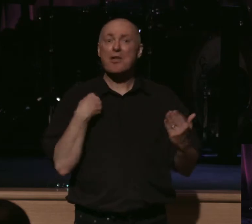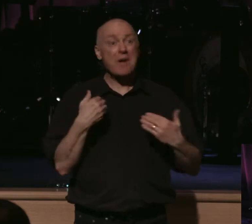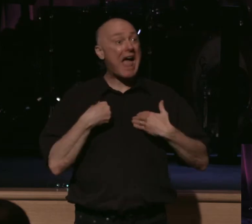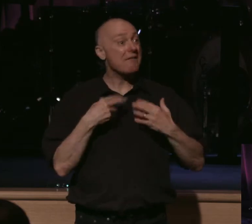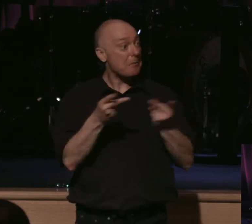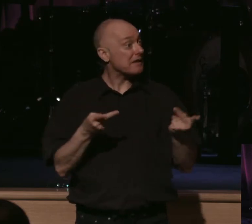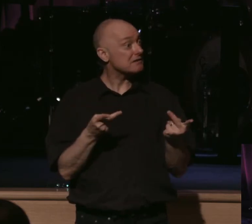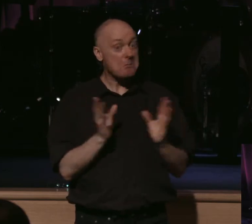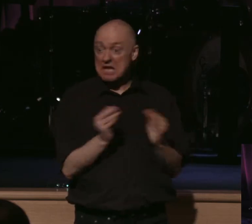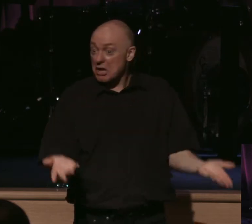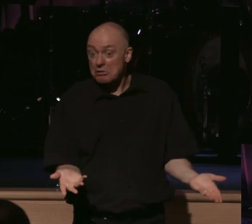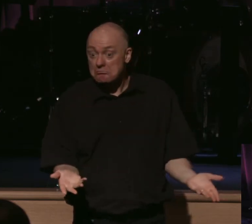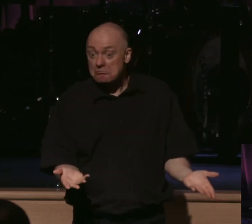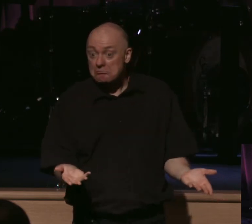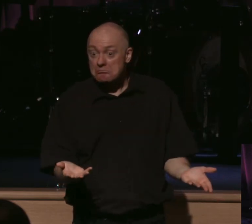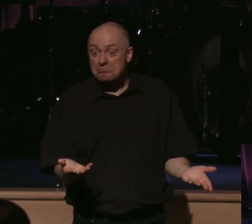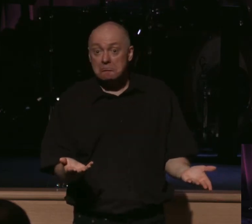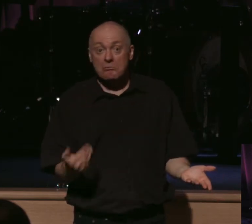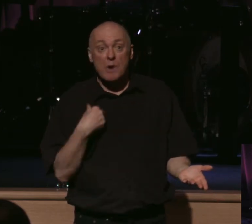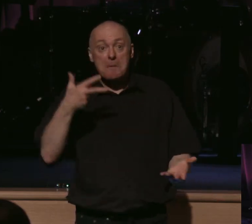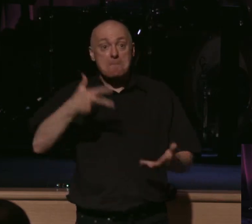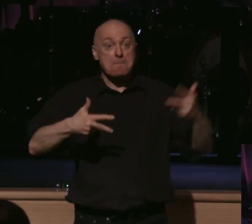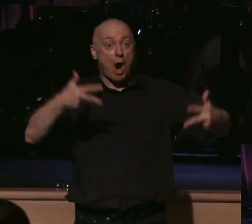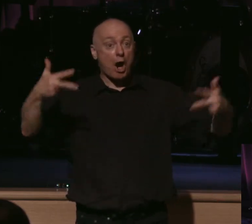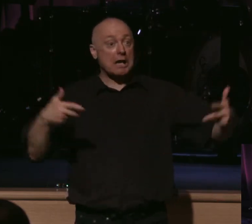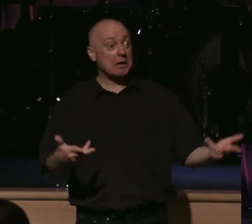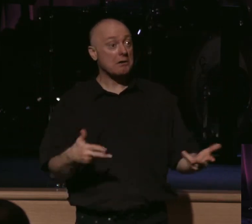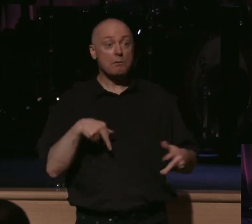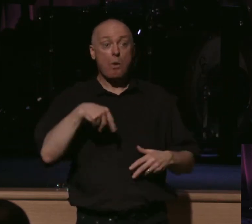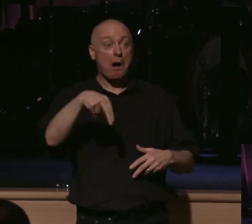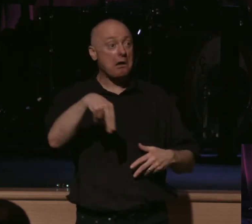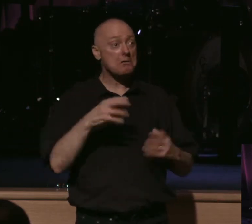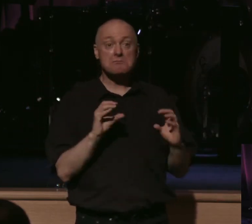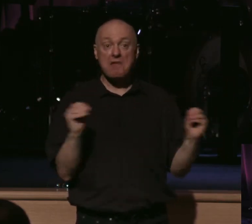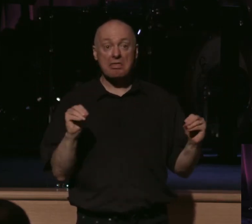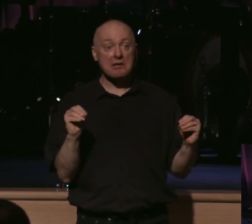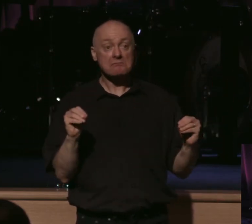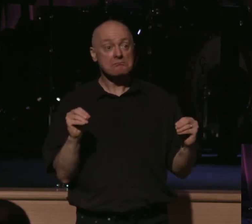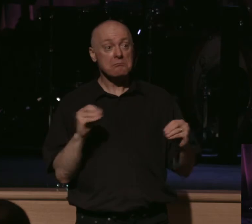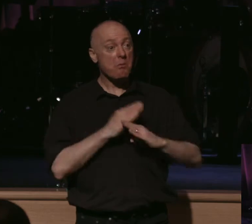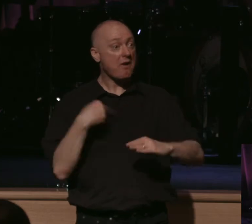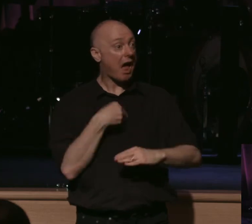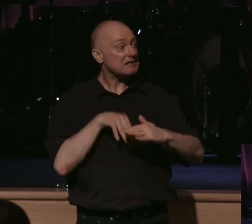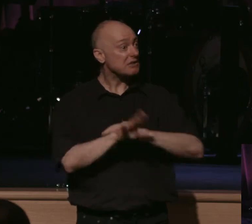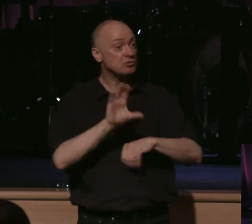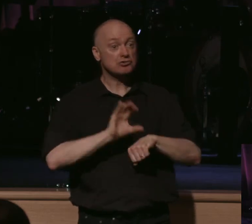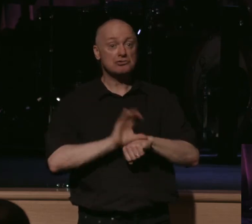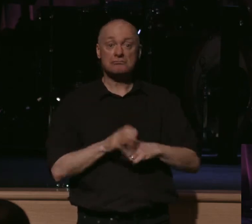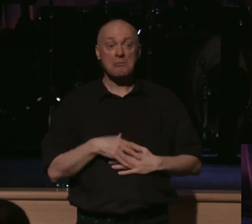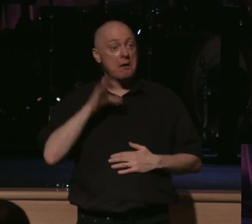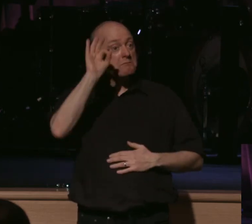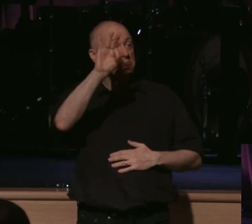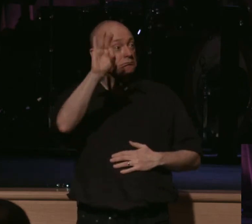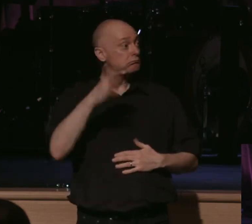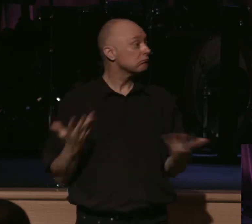have a place to meet. Thank you that we can show up and park our cars and walk in. Thank you that there's nothing preventing us from. Thank you I can open up the word and declare the truth.